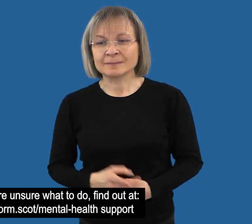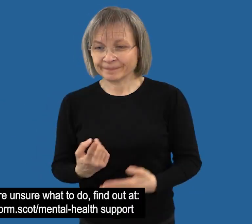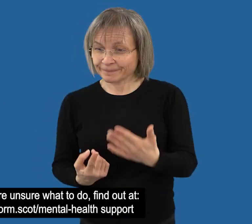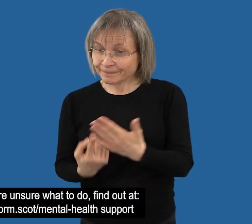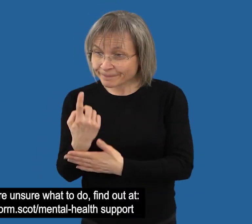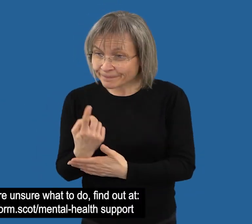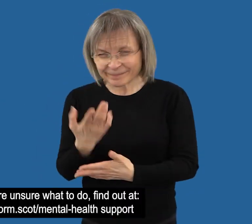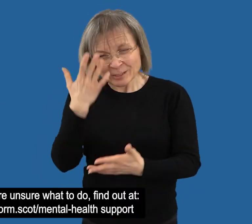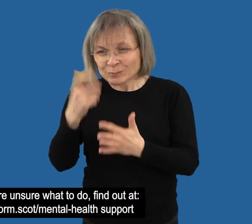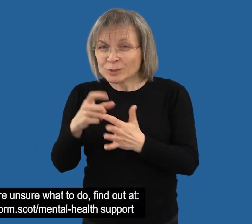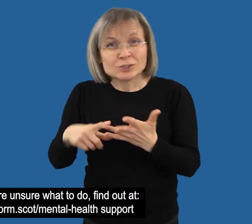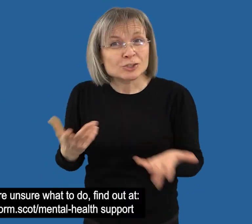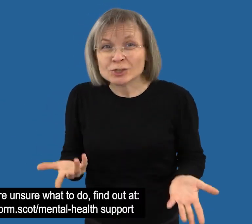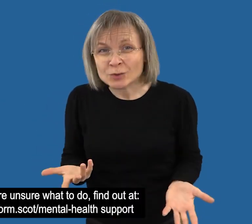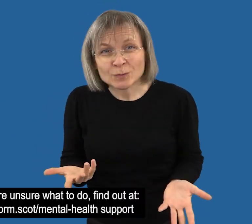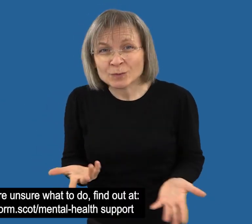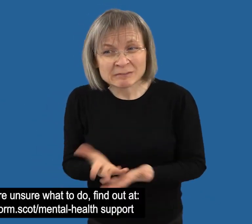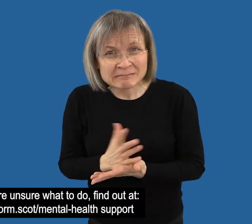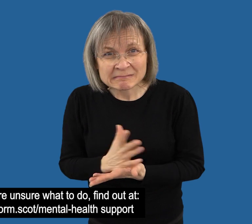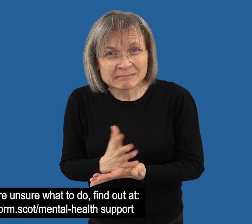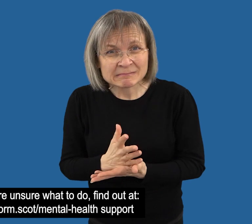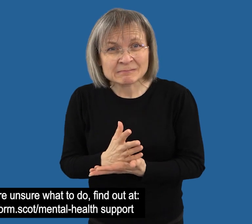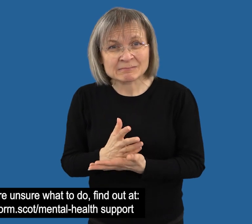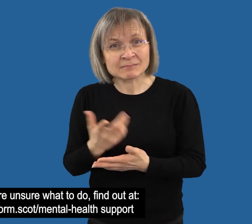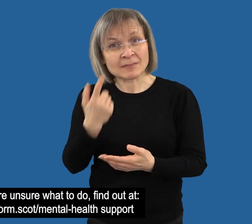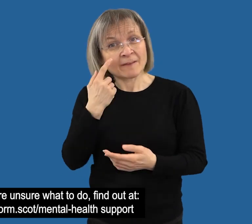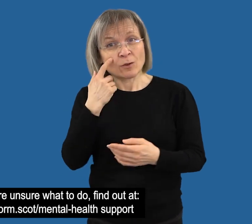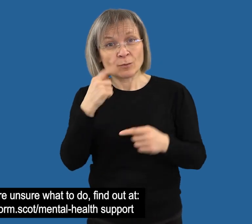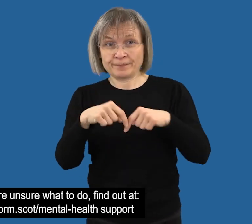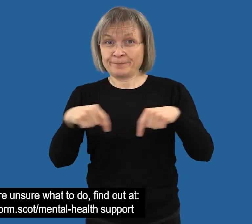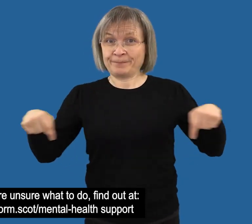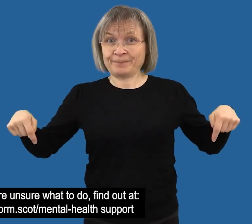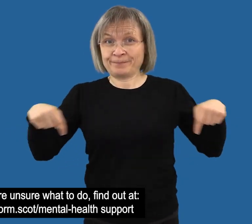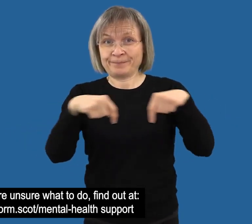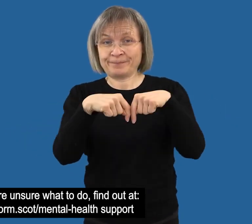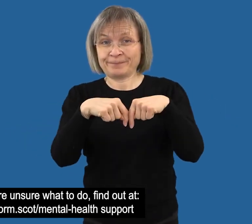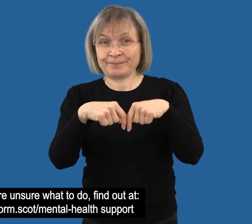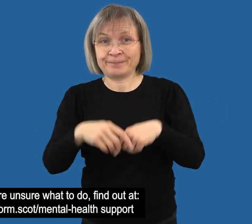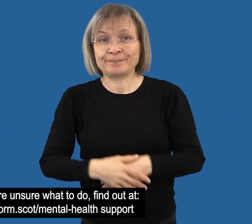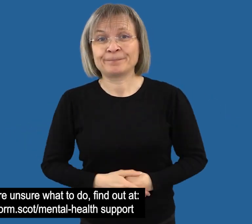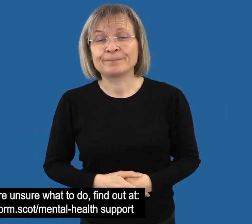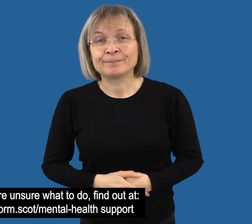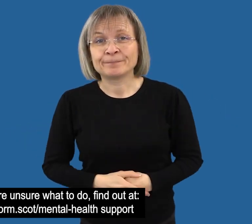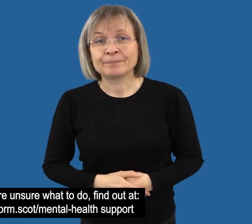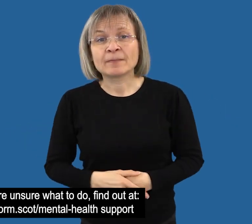If you are unsure what to do, find out at, nhsinform.scot, Mental Health Support